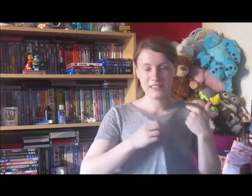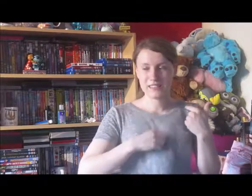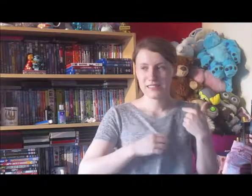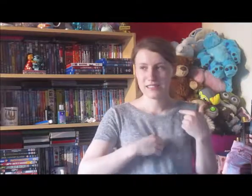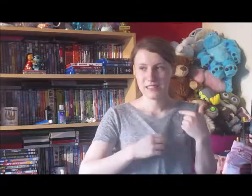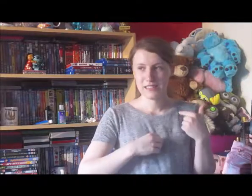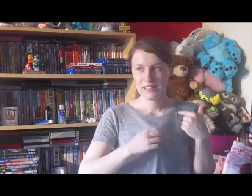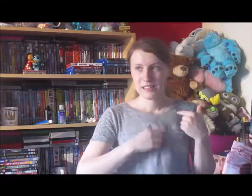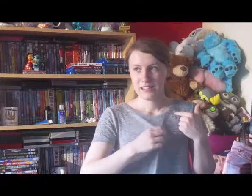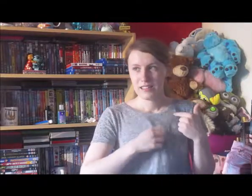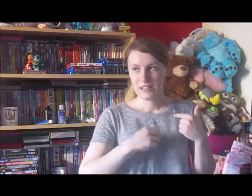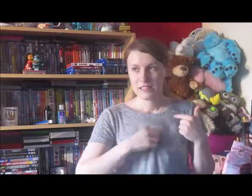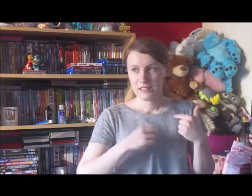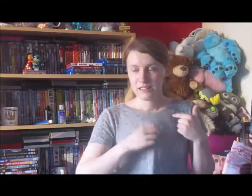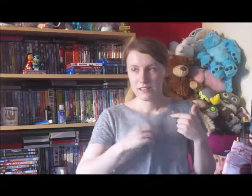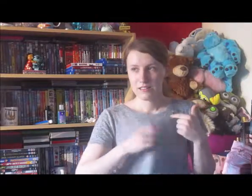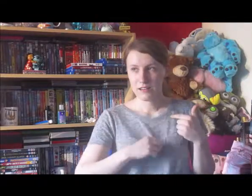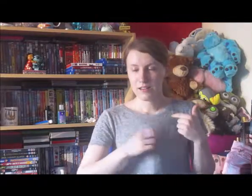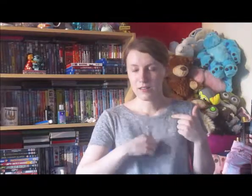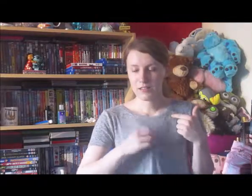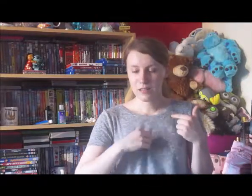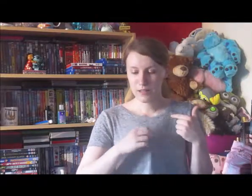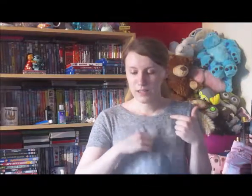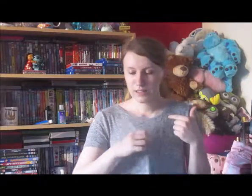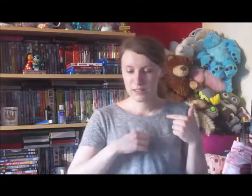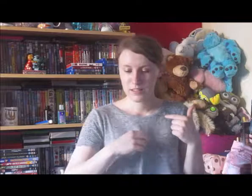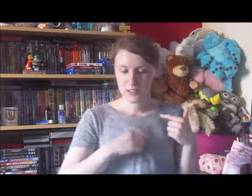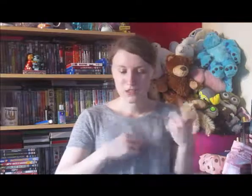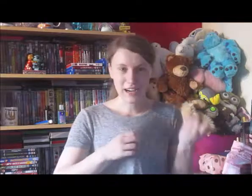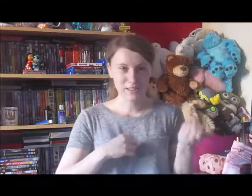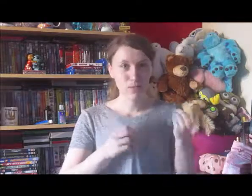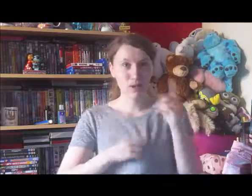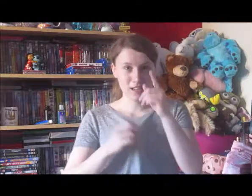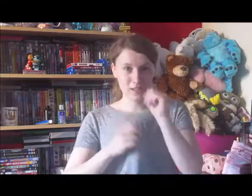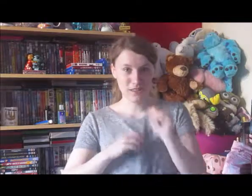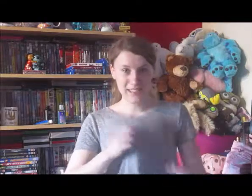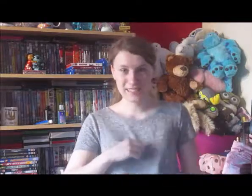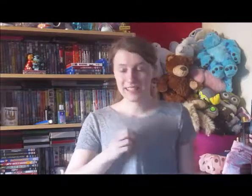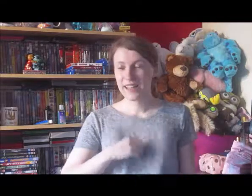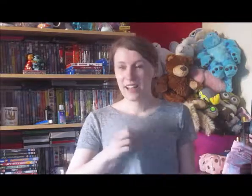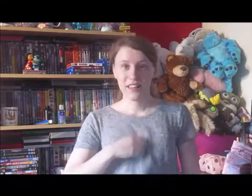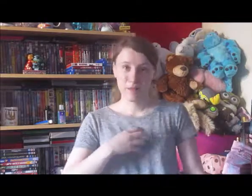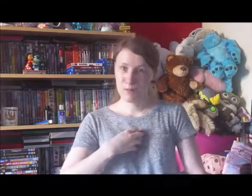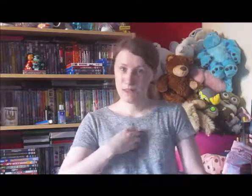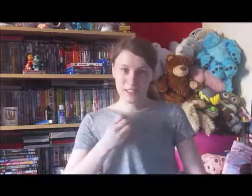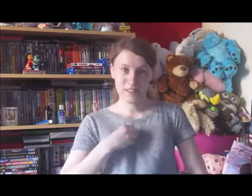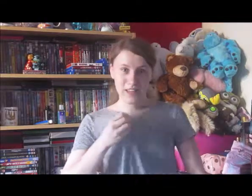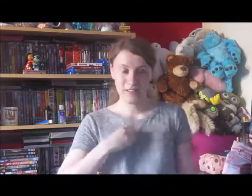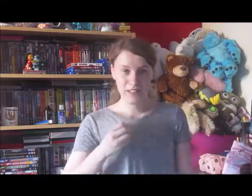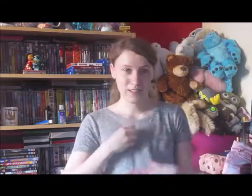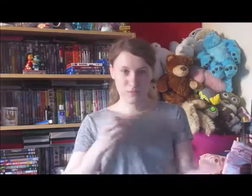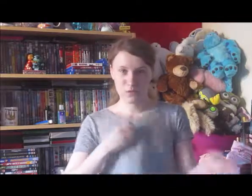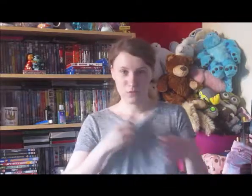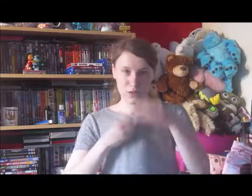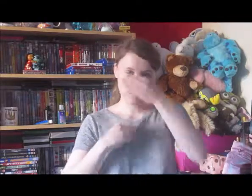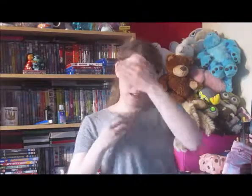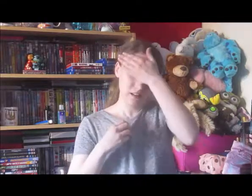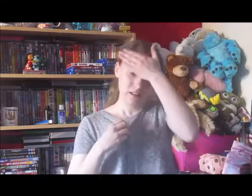Drax, Rocket and Drax, they were the best two in there when they toyed off each other,